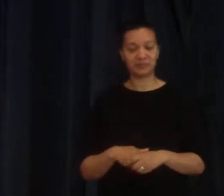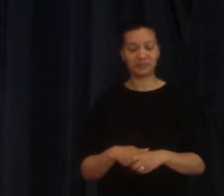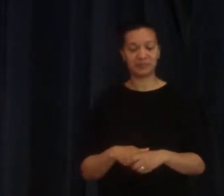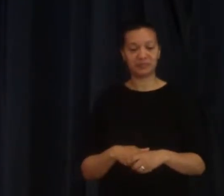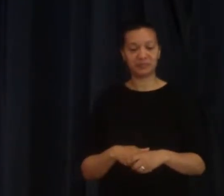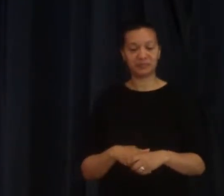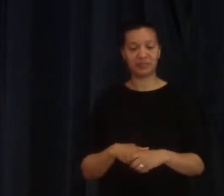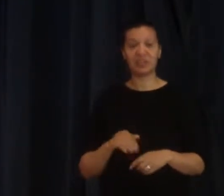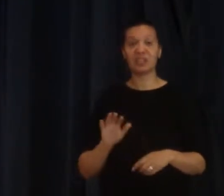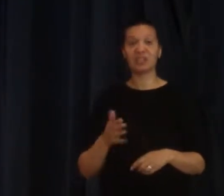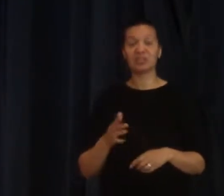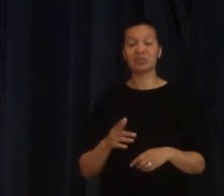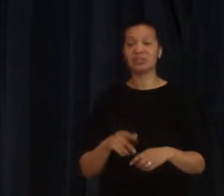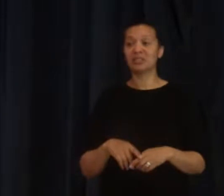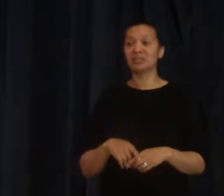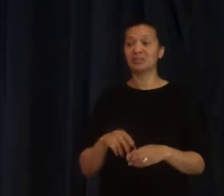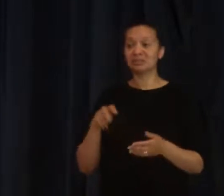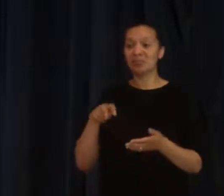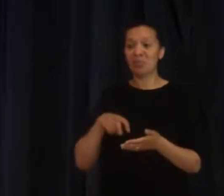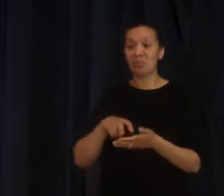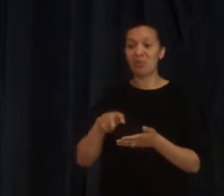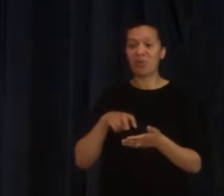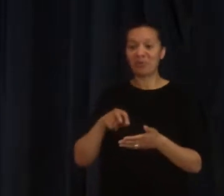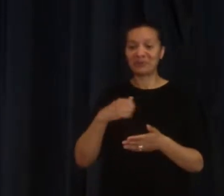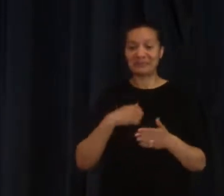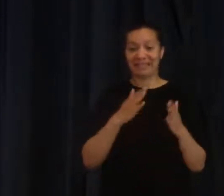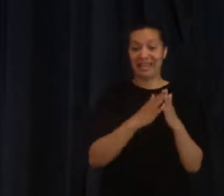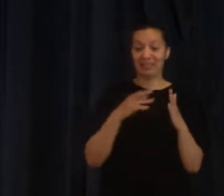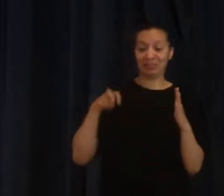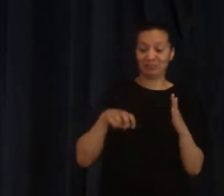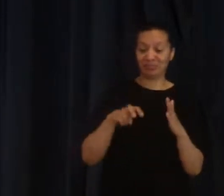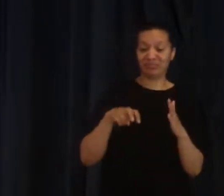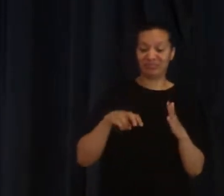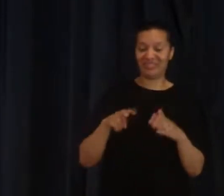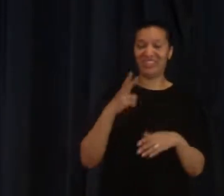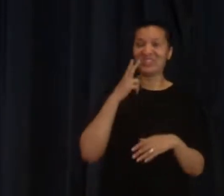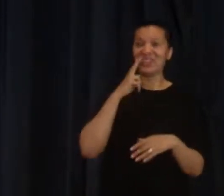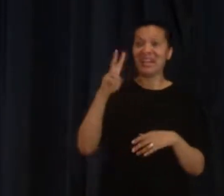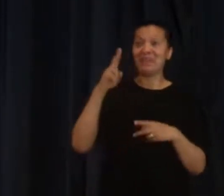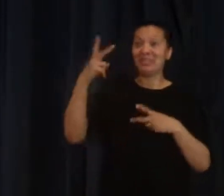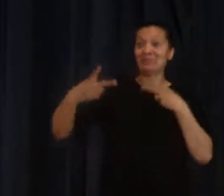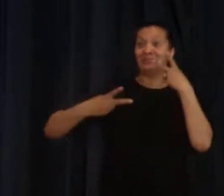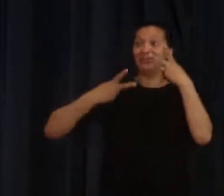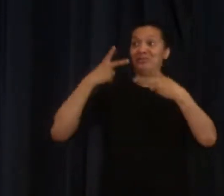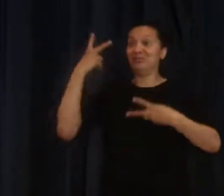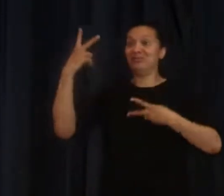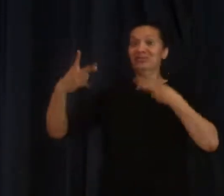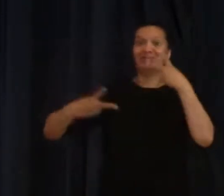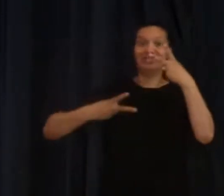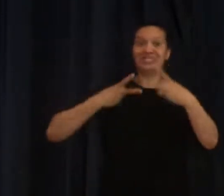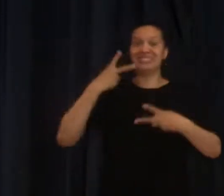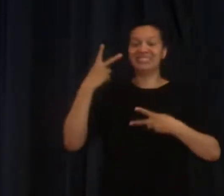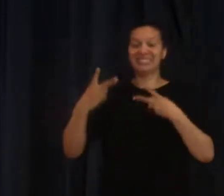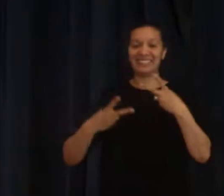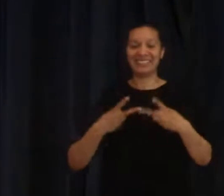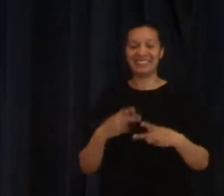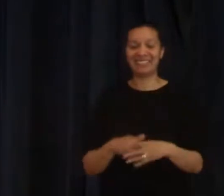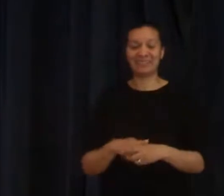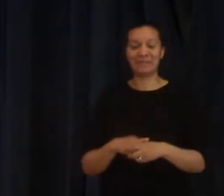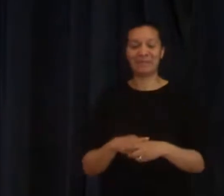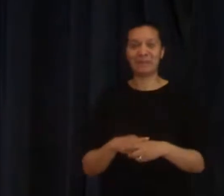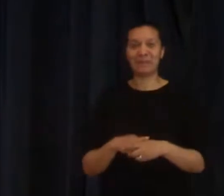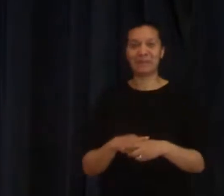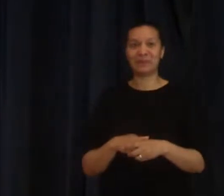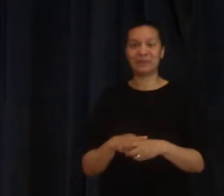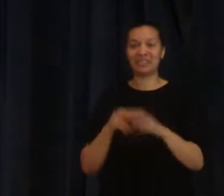you can sometimes walk past my house at six o'clock in the morning you will hear me belting out the song we're about to finish with set a fire down in